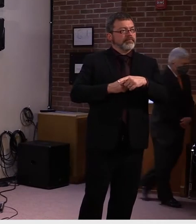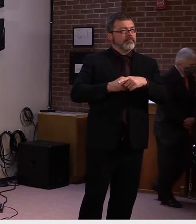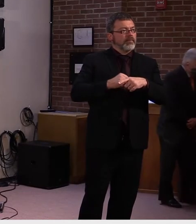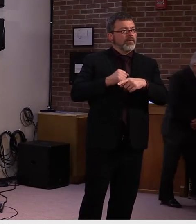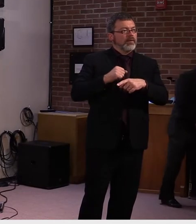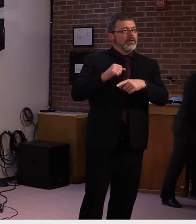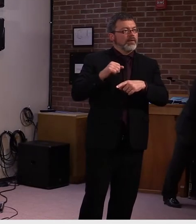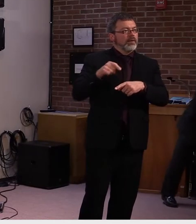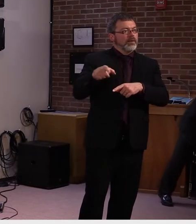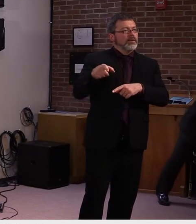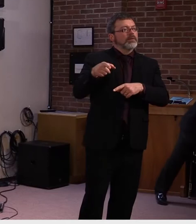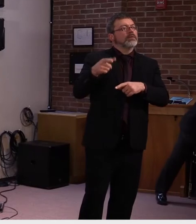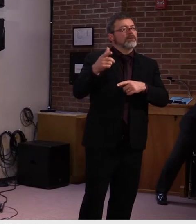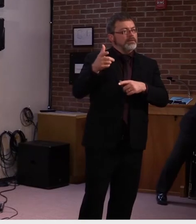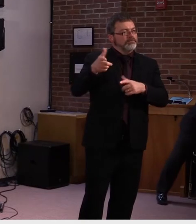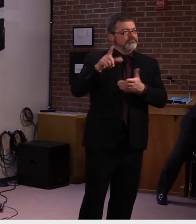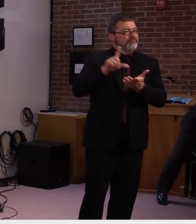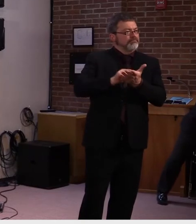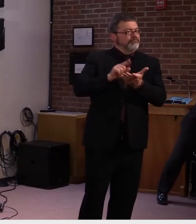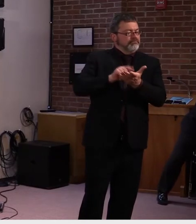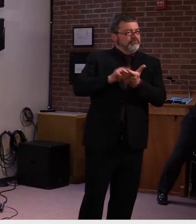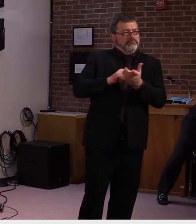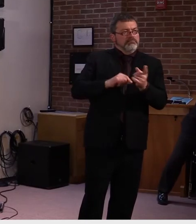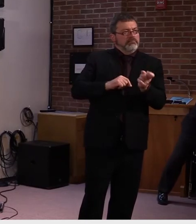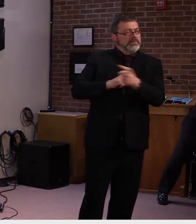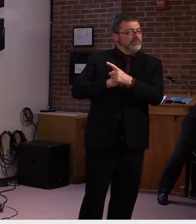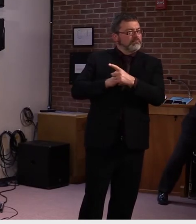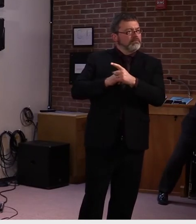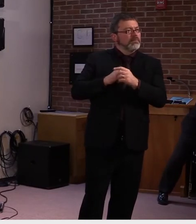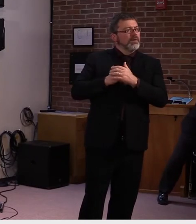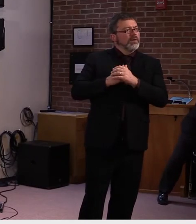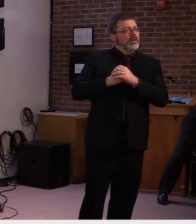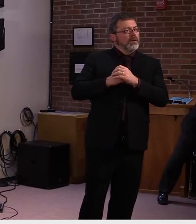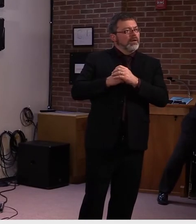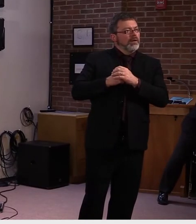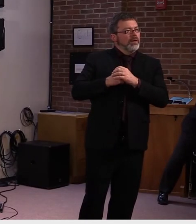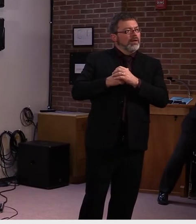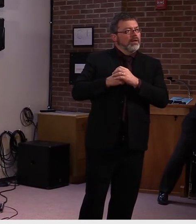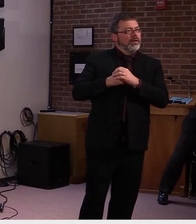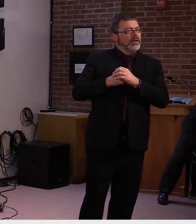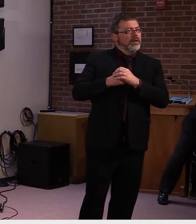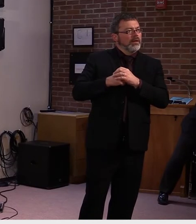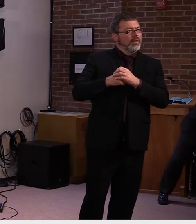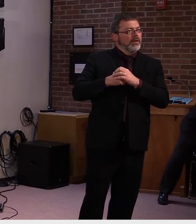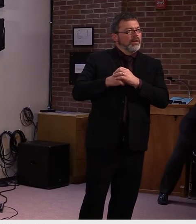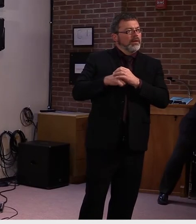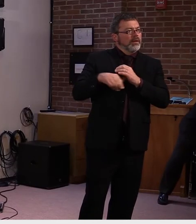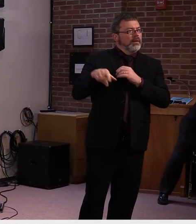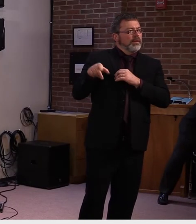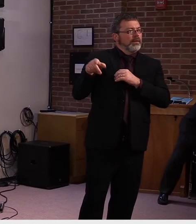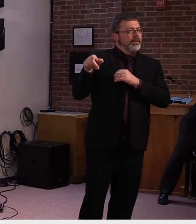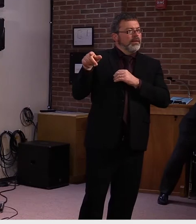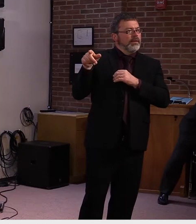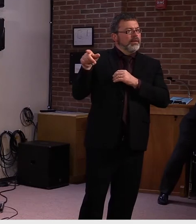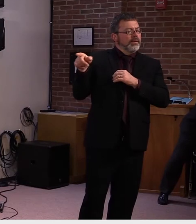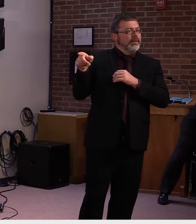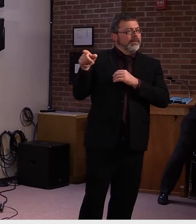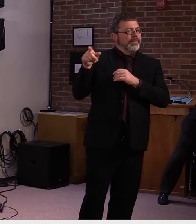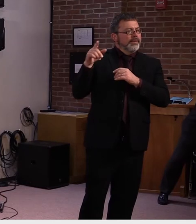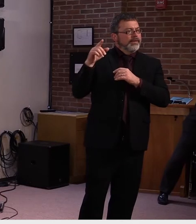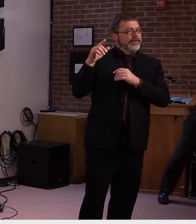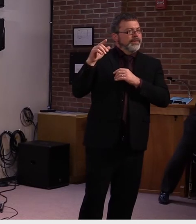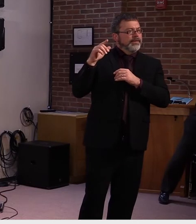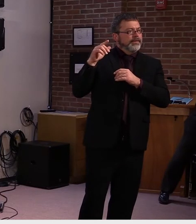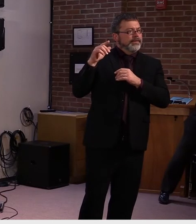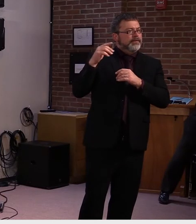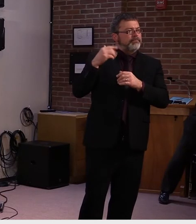Uh, hi, can you hear me all right? You can. Okay, great. similar question, sorry. Um, so thanks for taking my